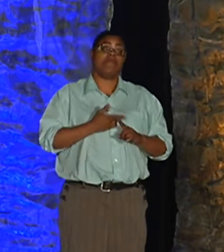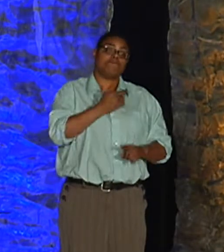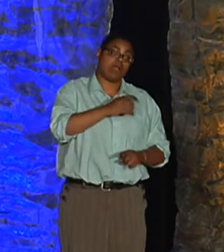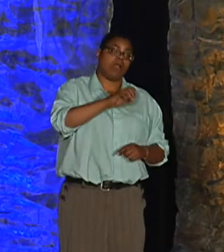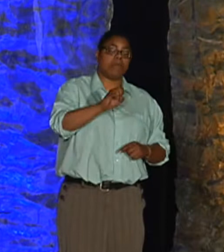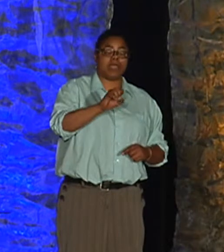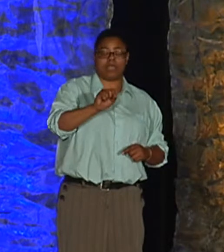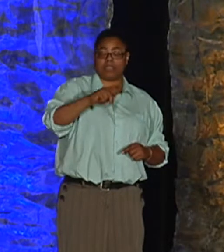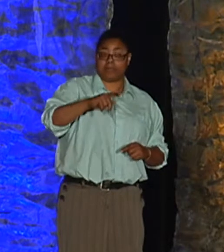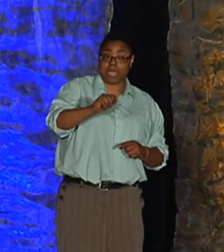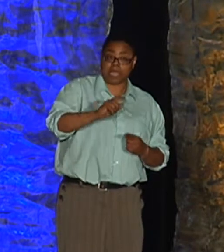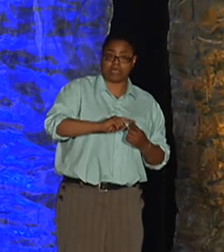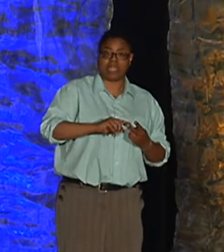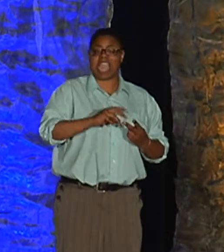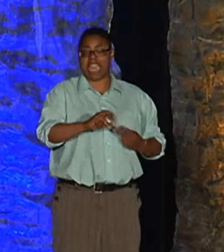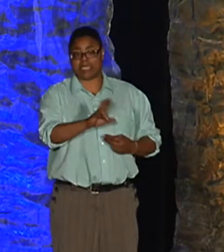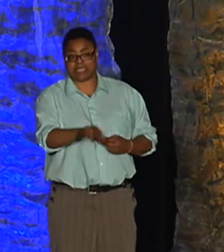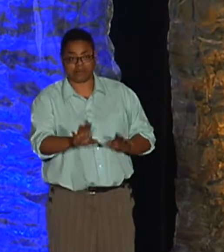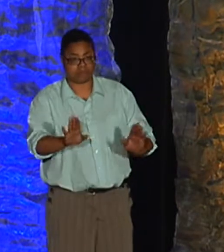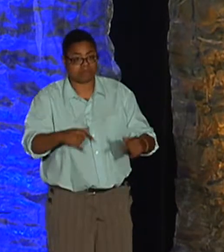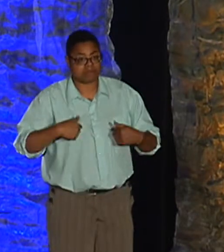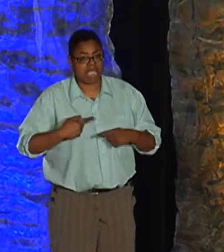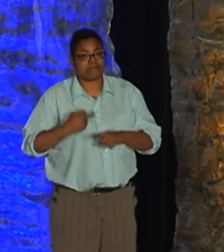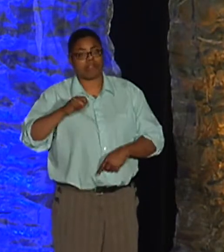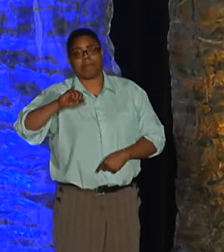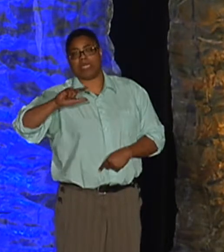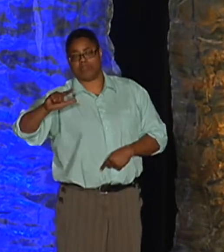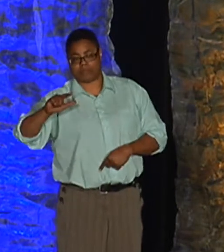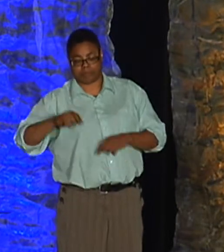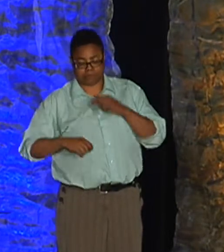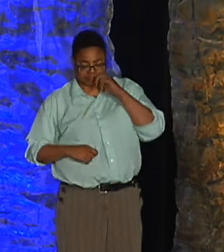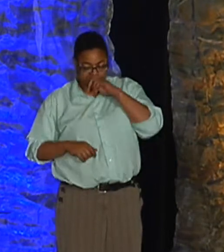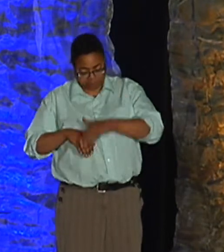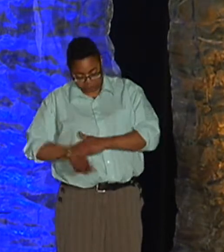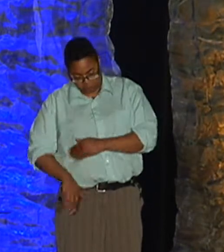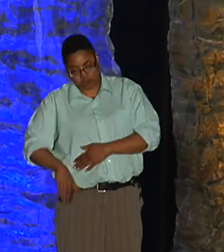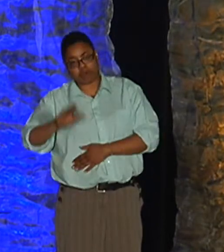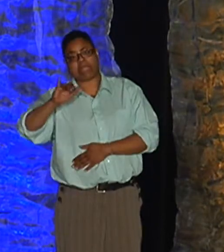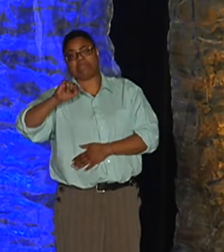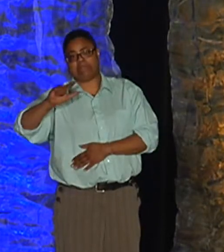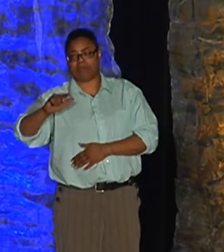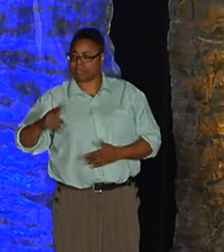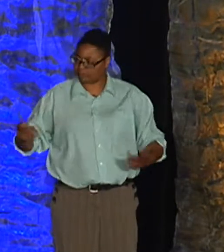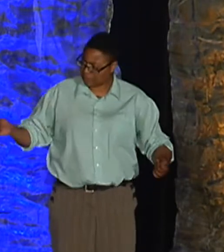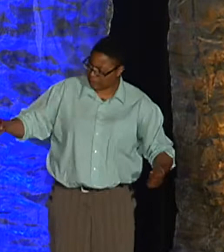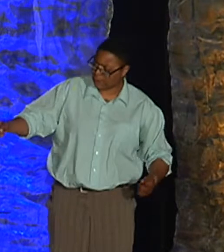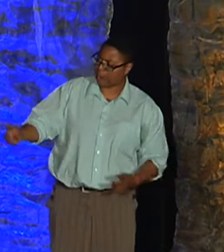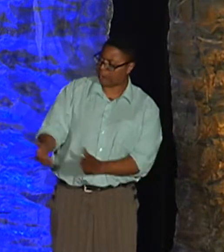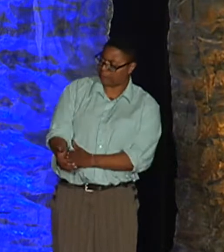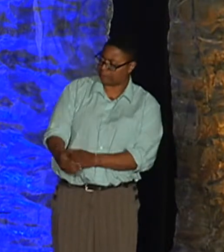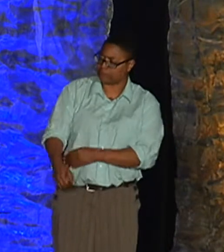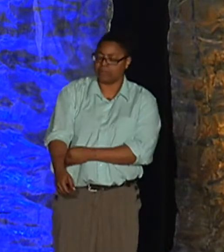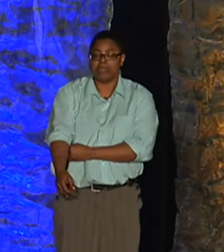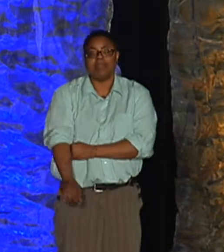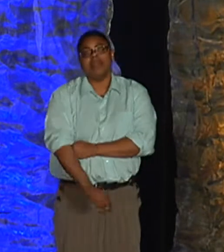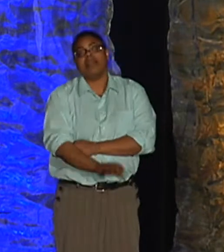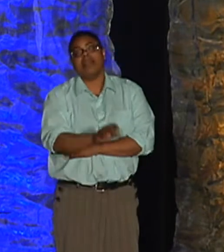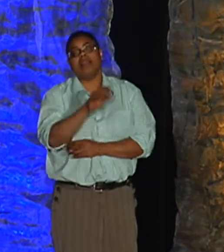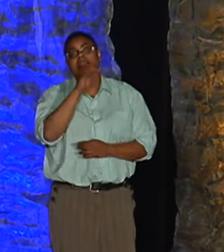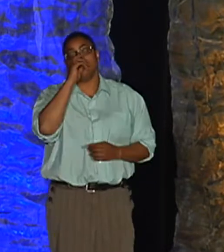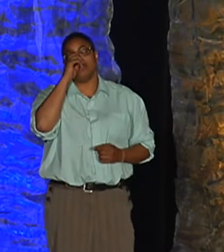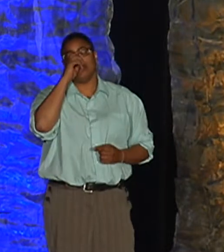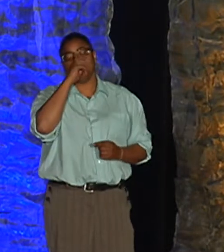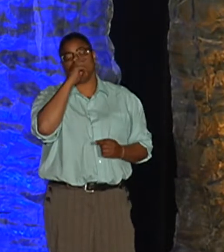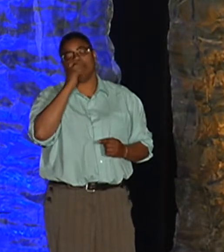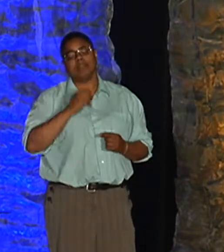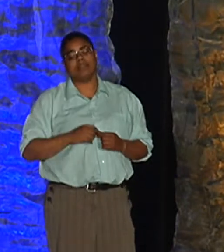the city. I'm from Illinois, born and raised. And I'm very proud